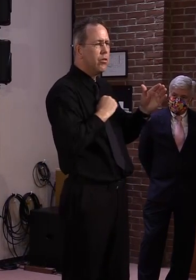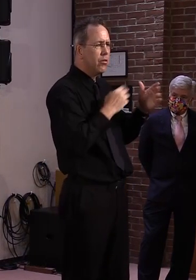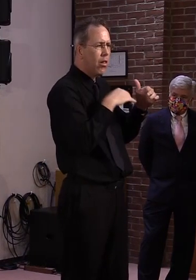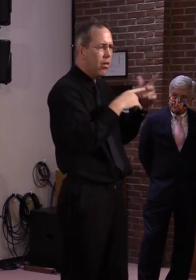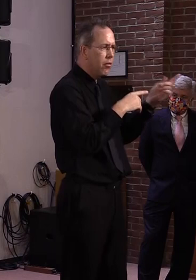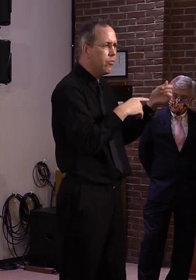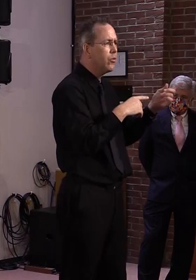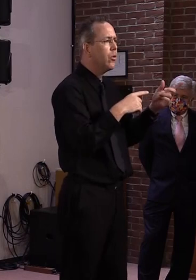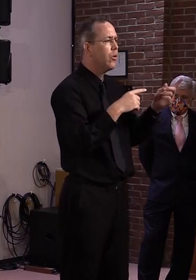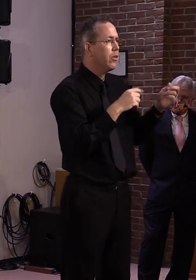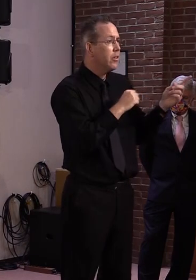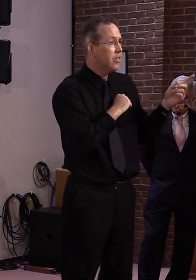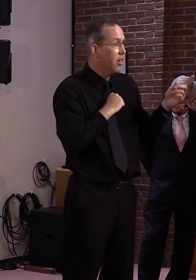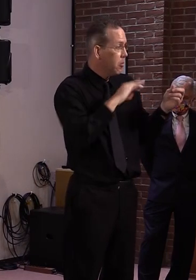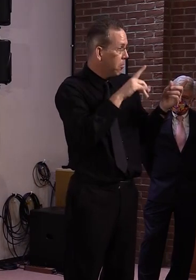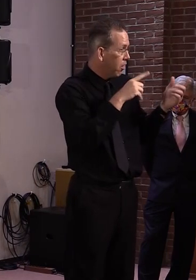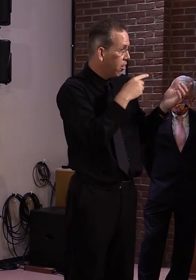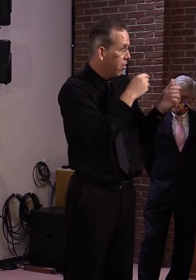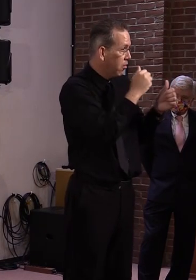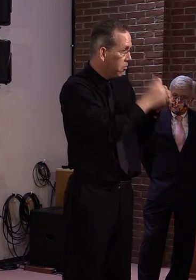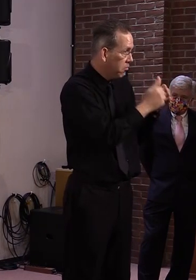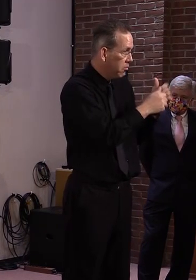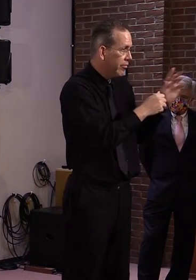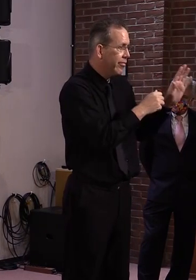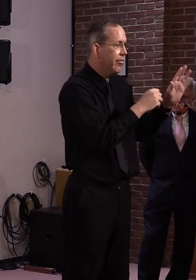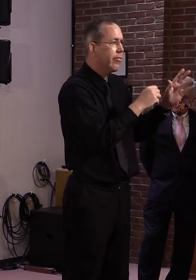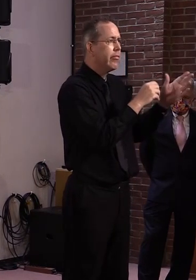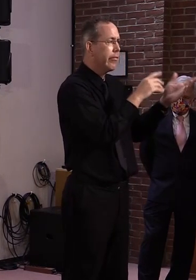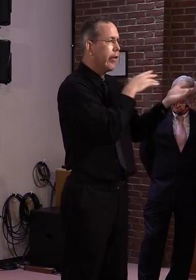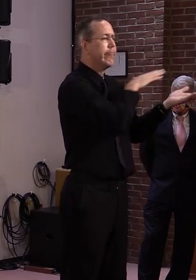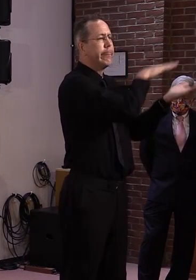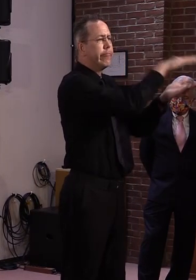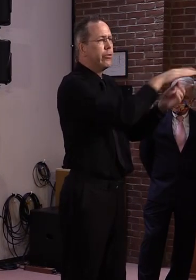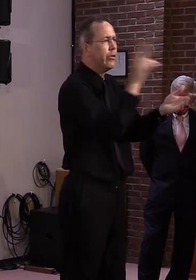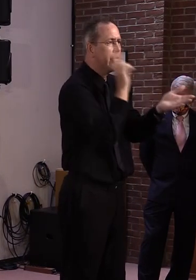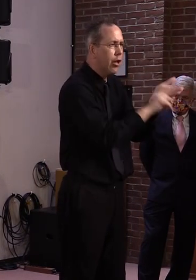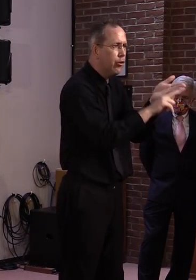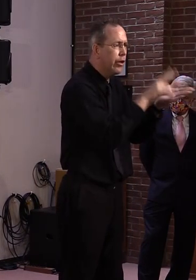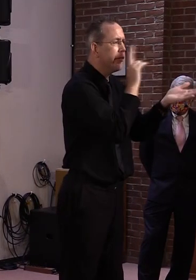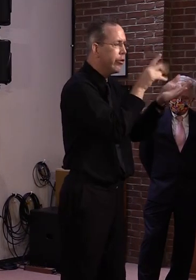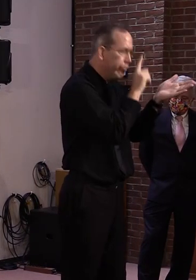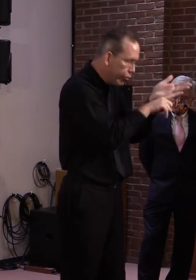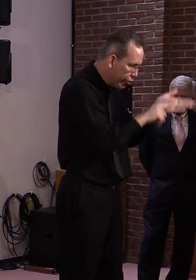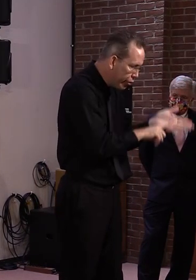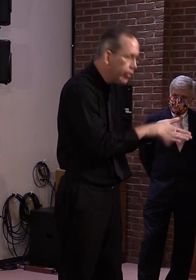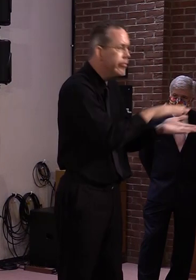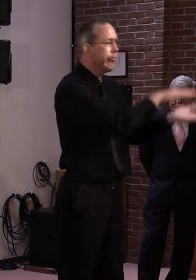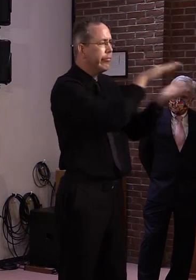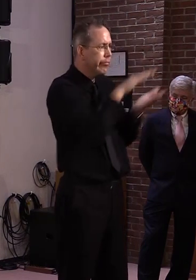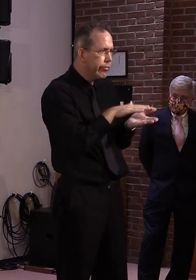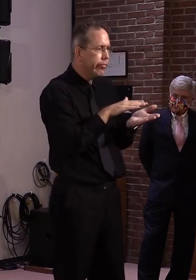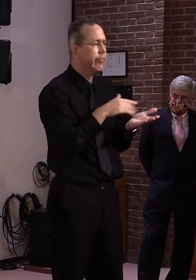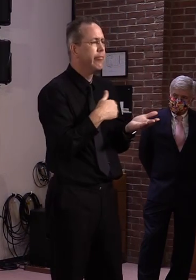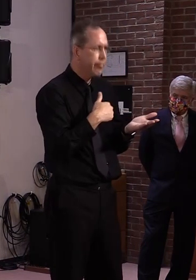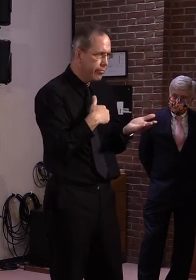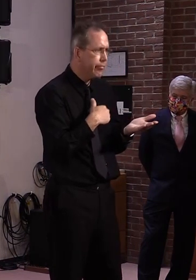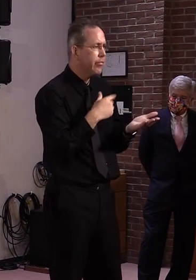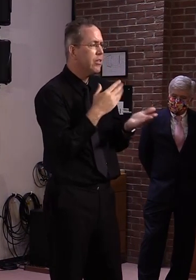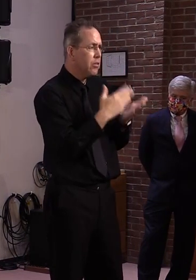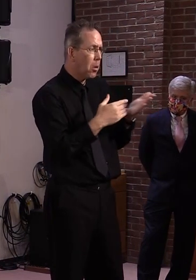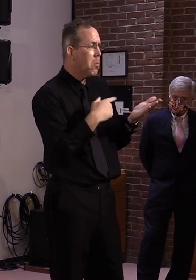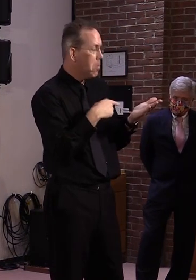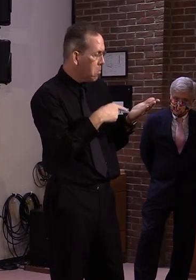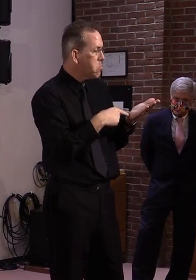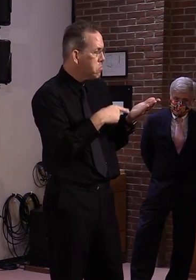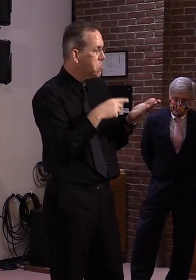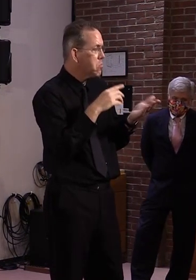they come from the Senate secretary. If they're H bills, they come from the house, wherever they originated from. So, so some, um,